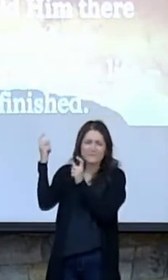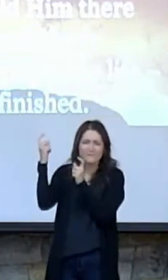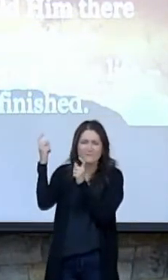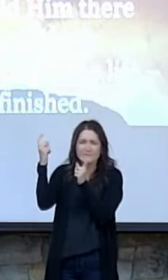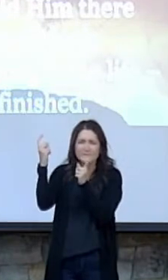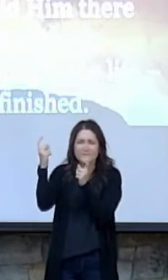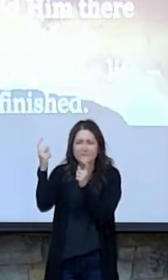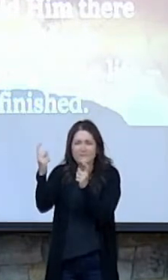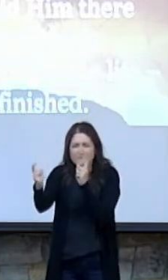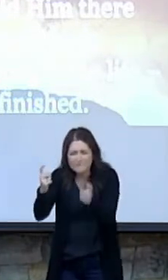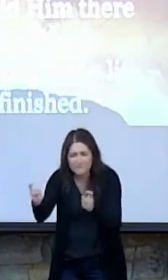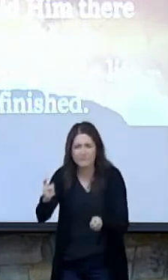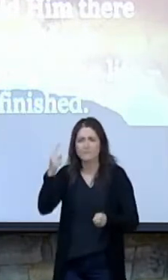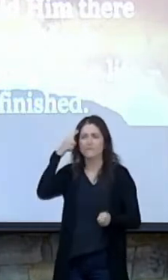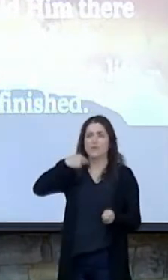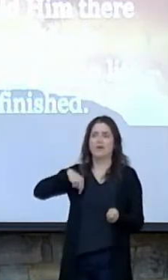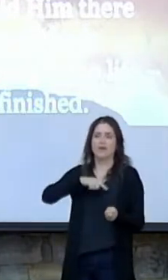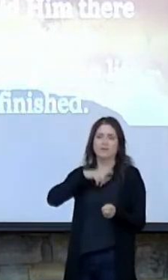on that cross.